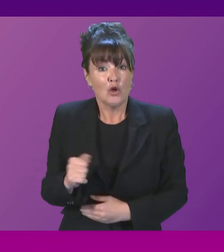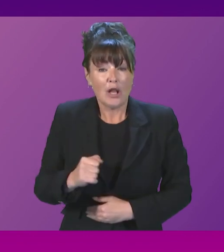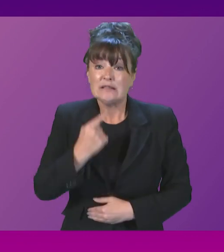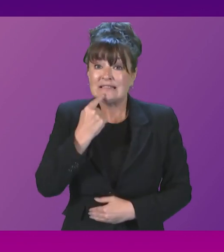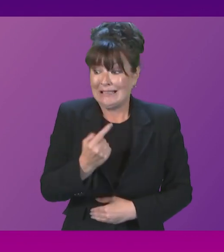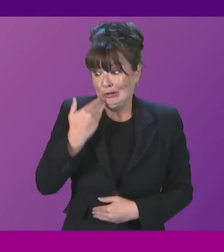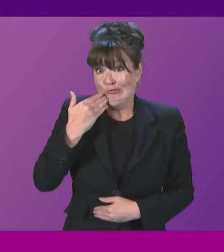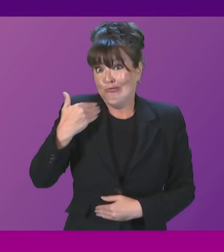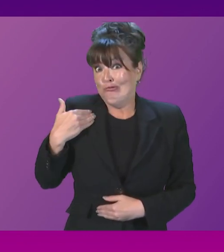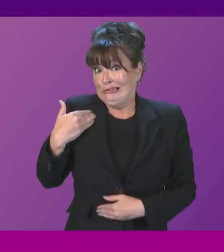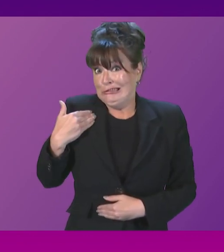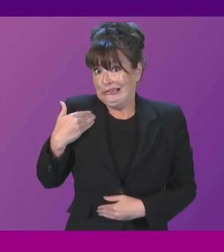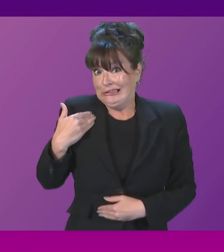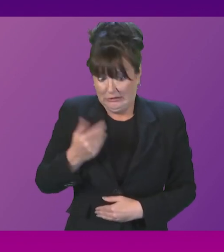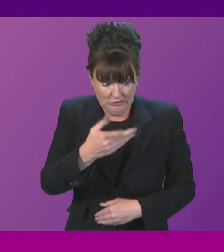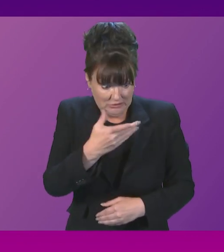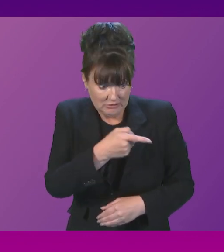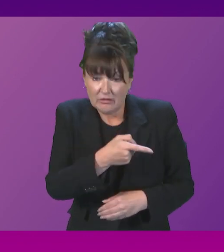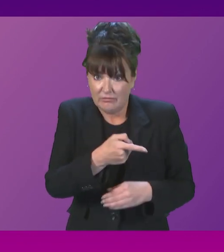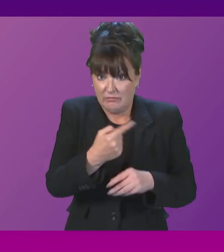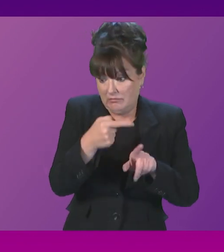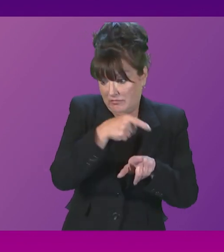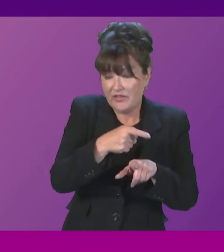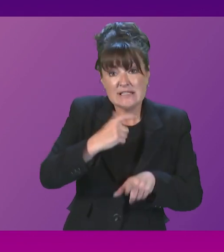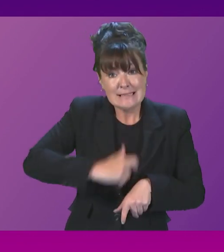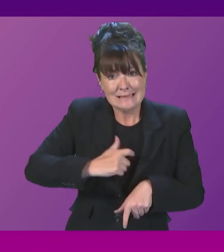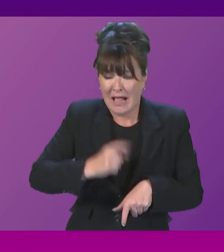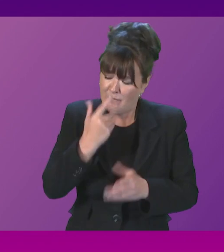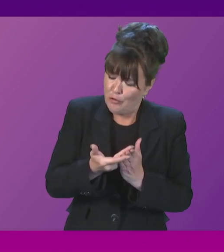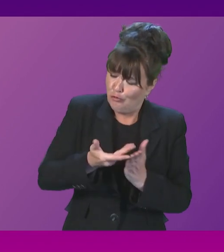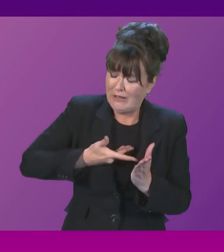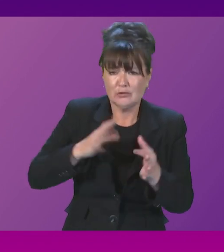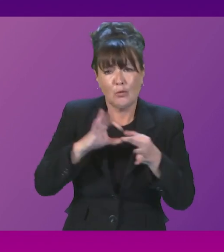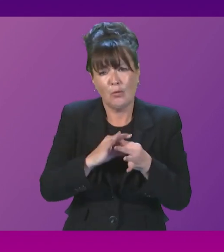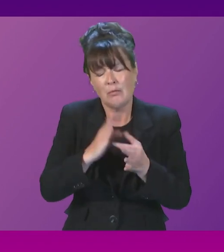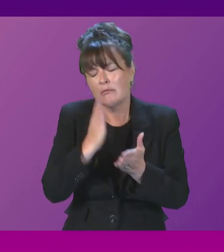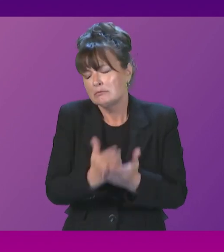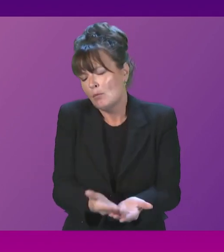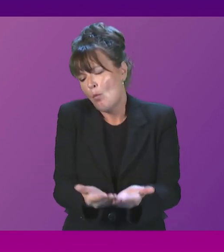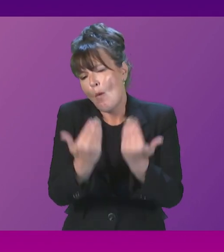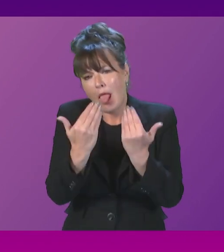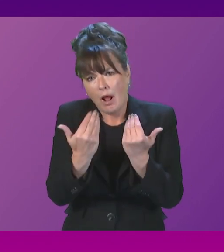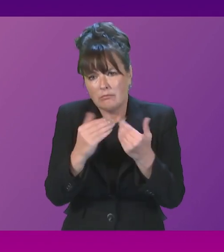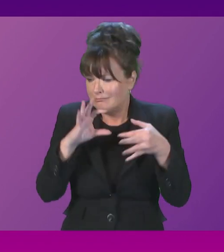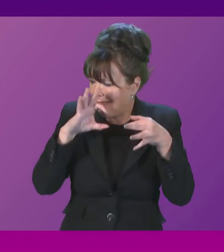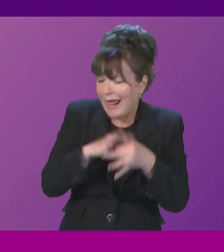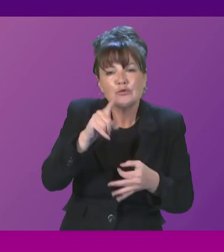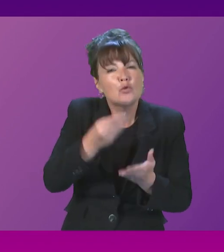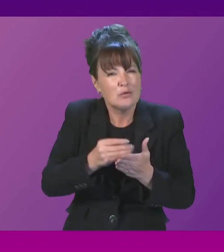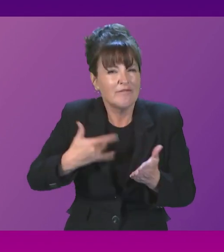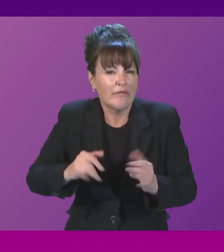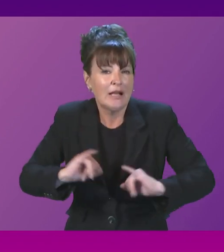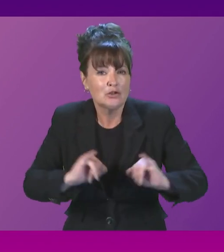for government to ensure citizens have the access to their right to a home are very welcome in the context of the cost of living